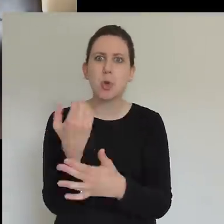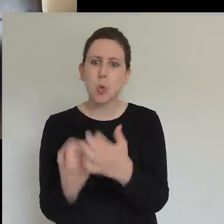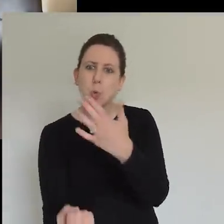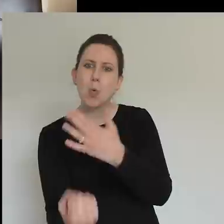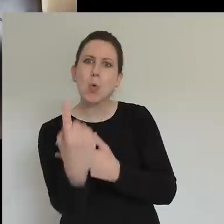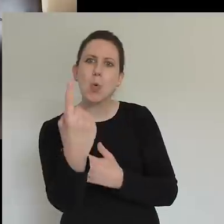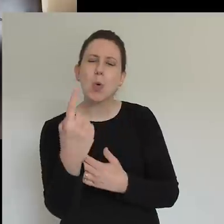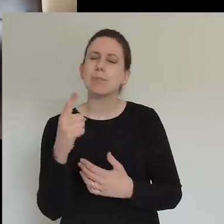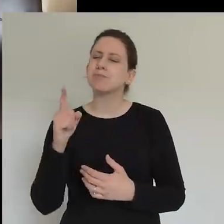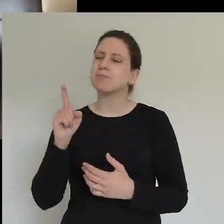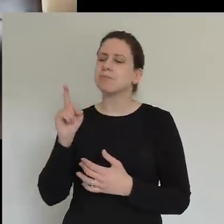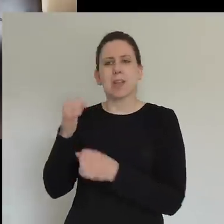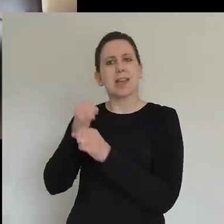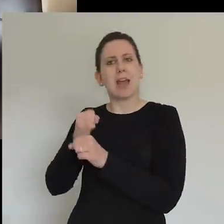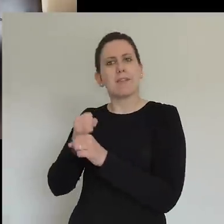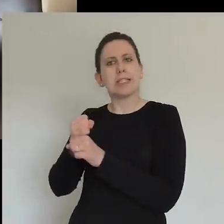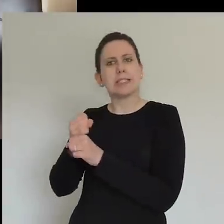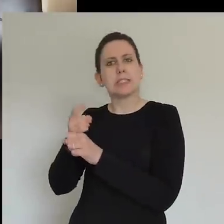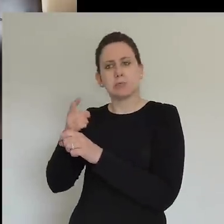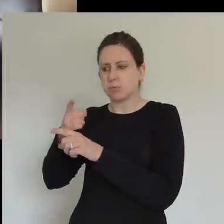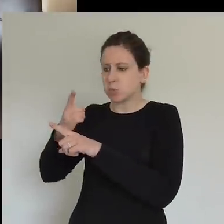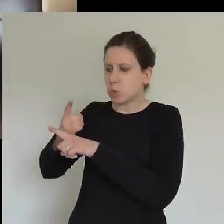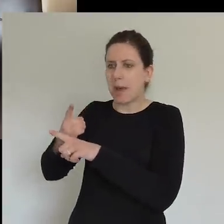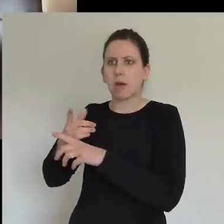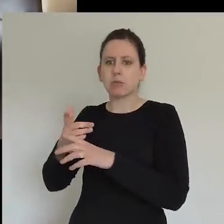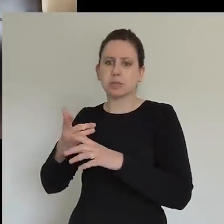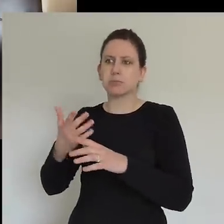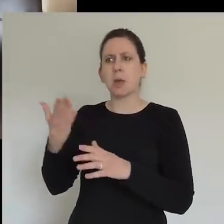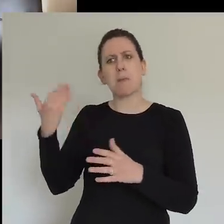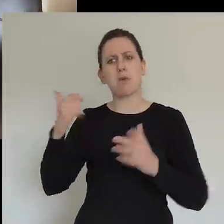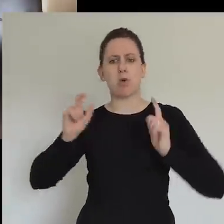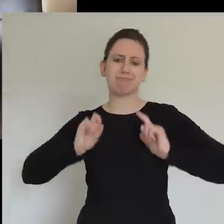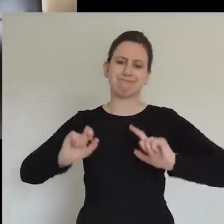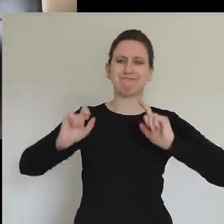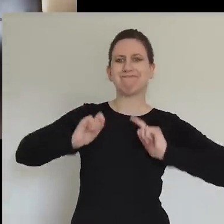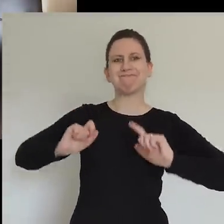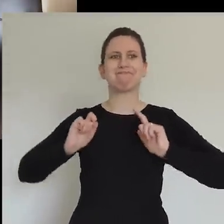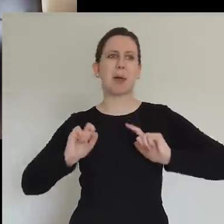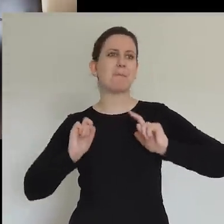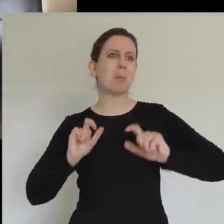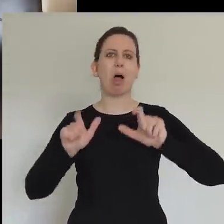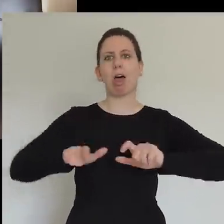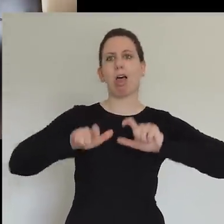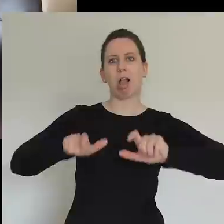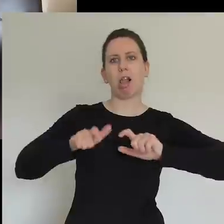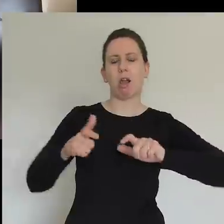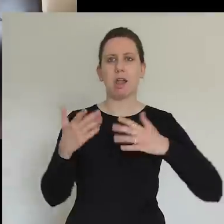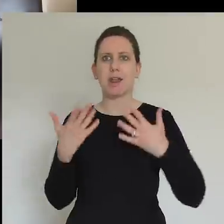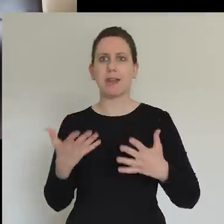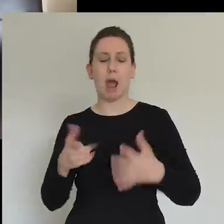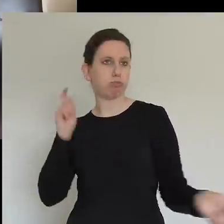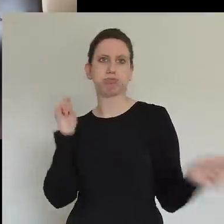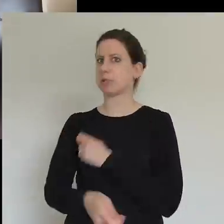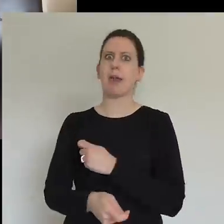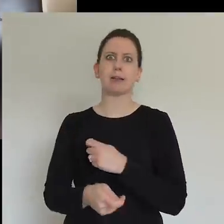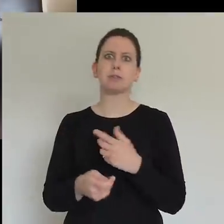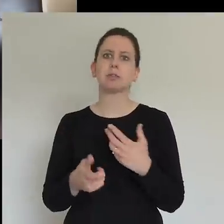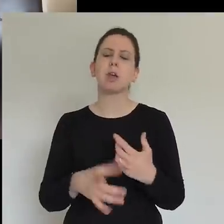that are shaking out of our comfort zones in every way that's happening. And you know, what the enemy would intend for harm, the Lord's going to use it for